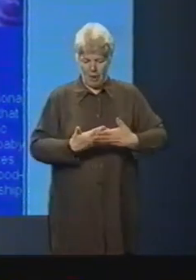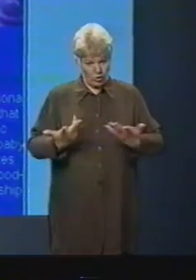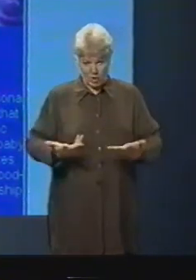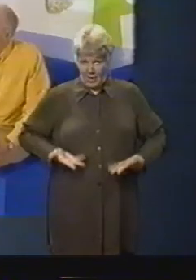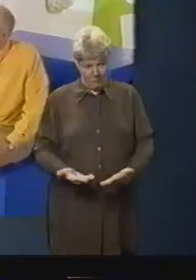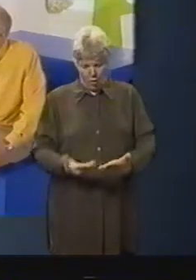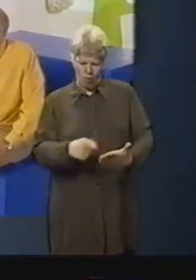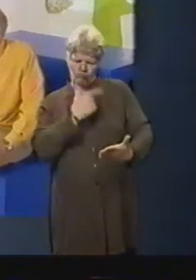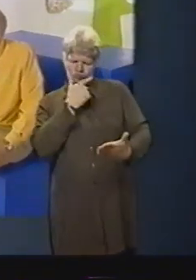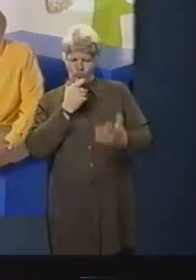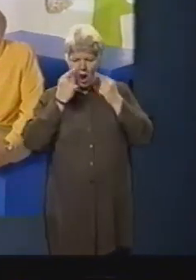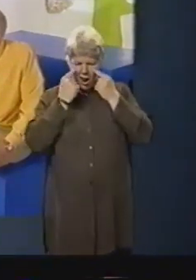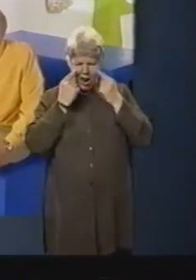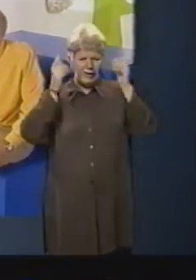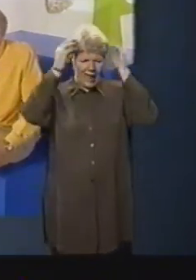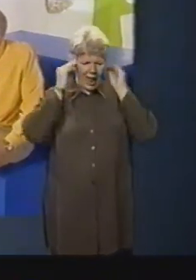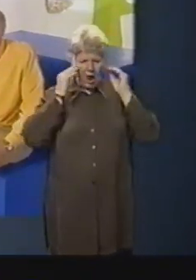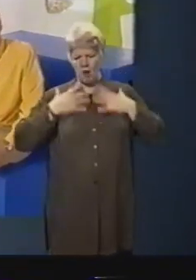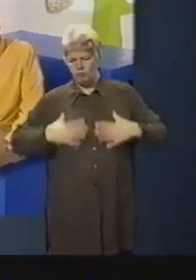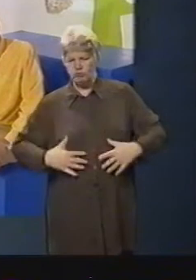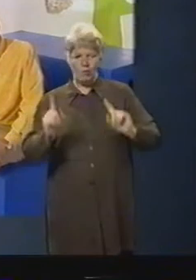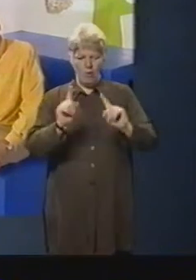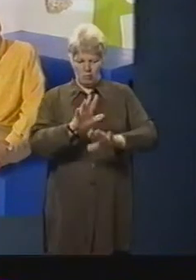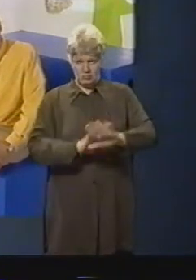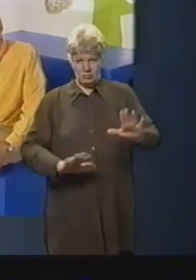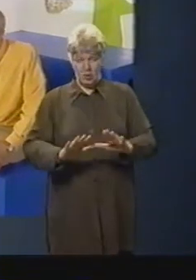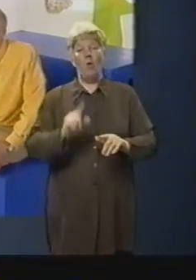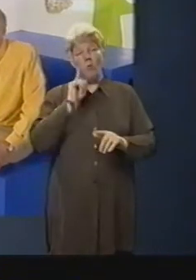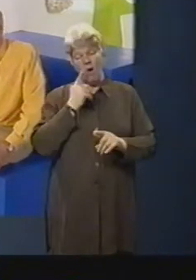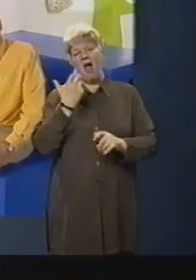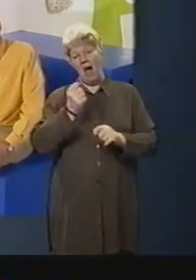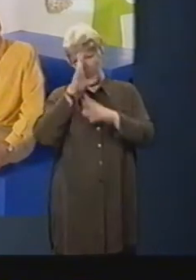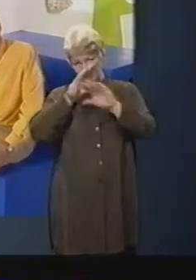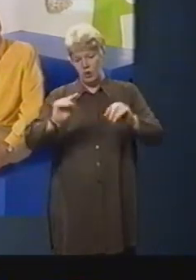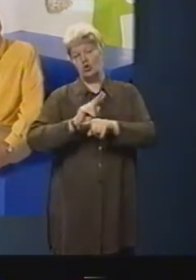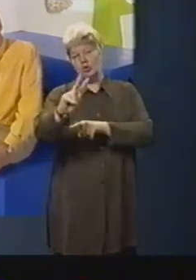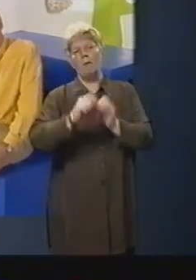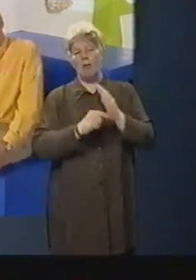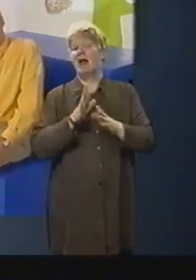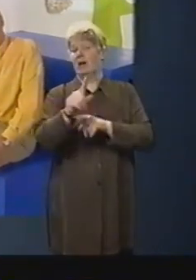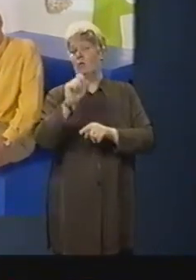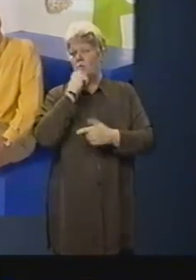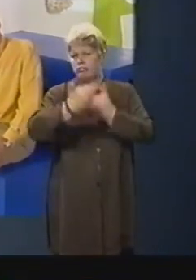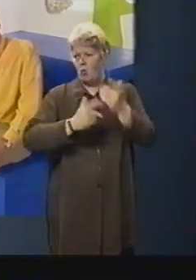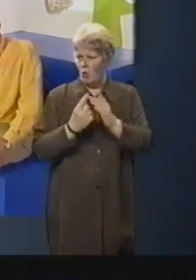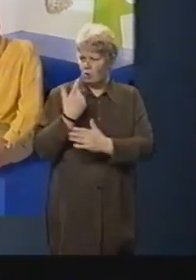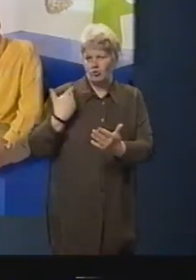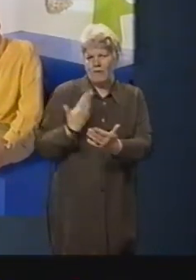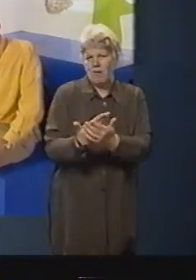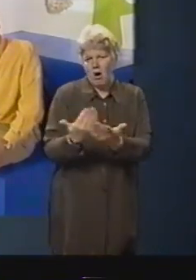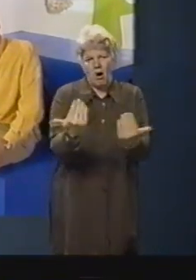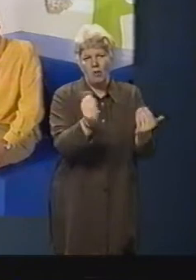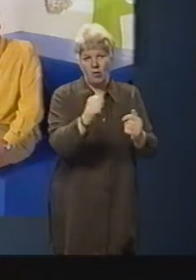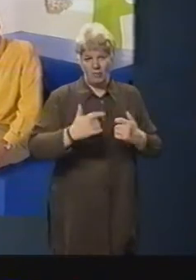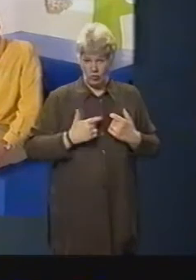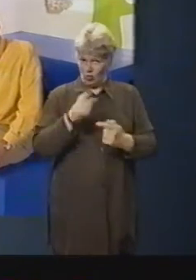questions will be available throughout the next fortnight, but we'll tell you how the results are going on next week's show. Remember, this is your chance to have your